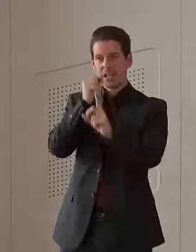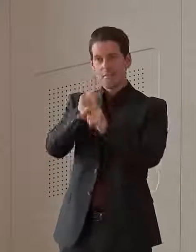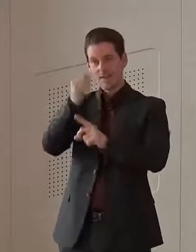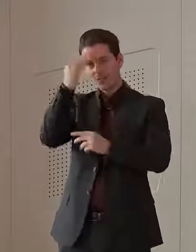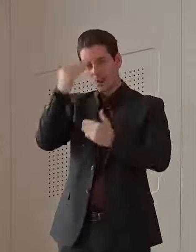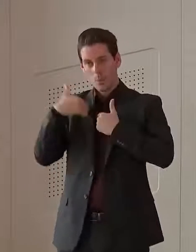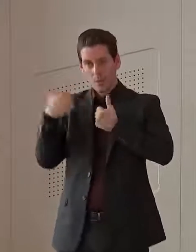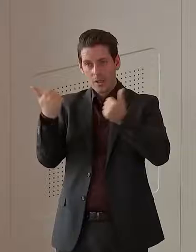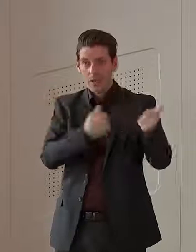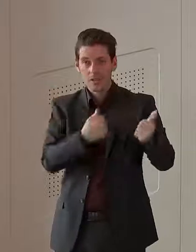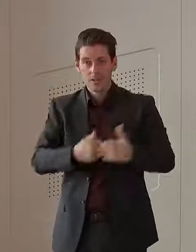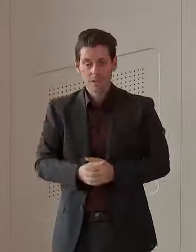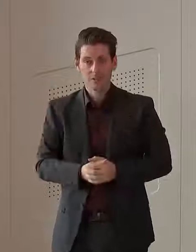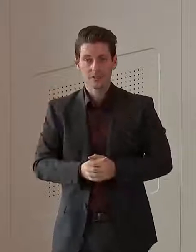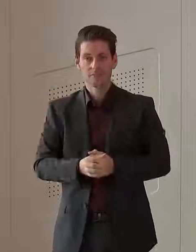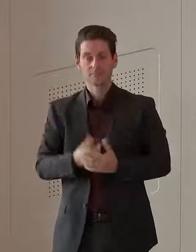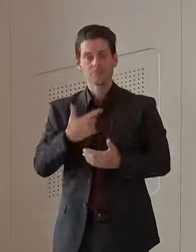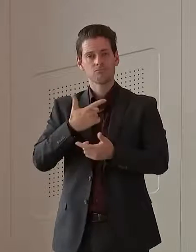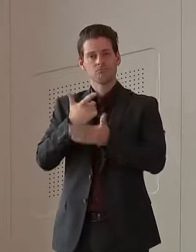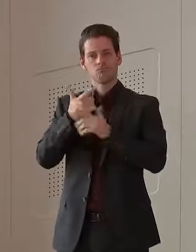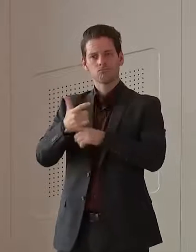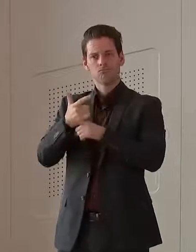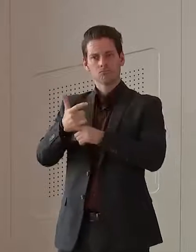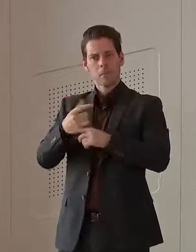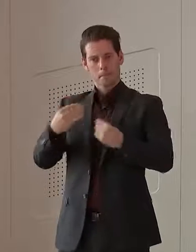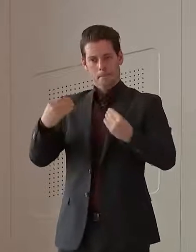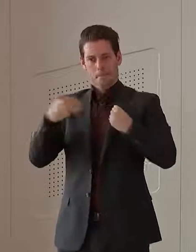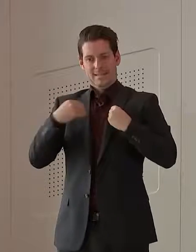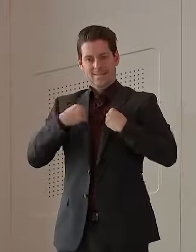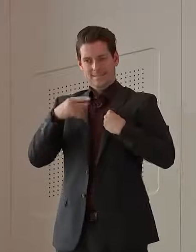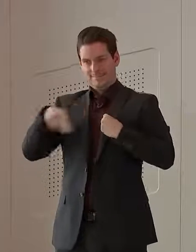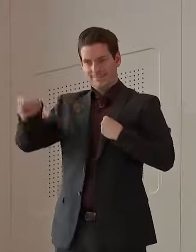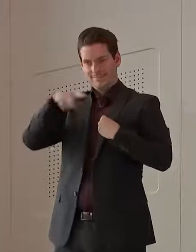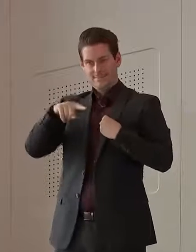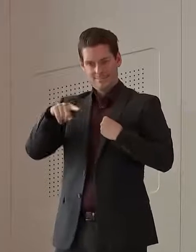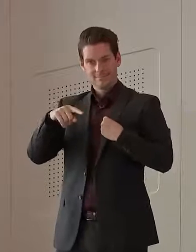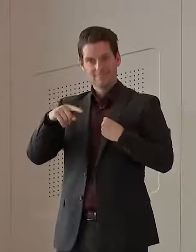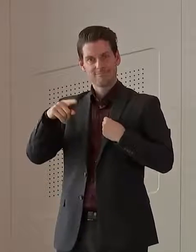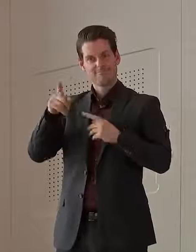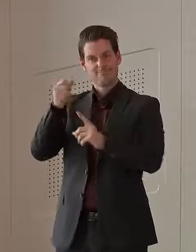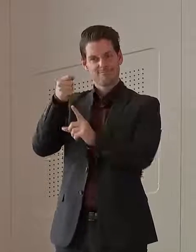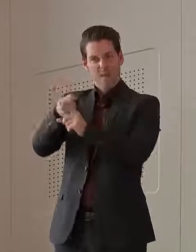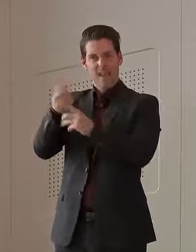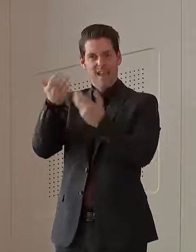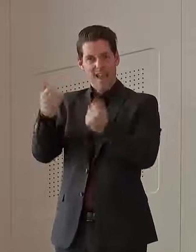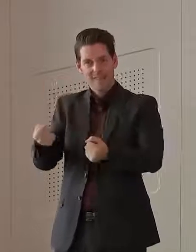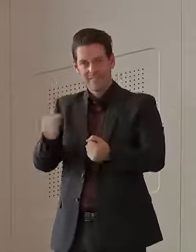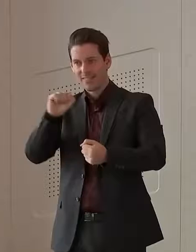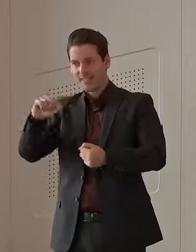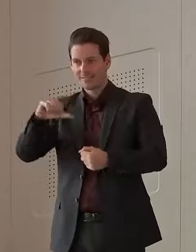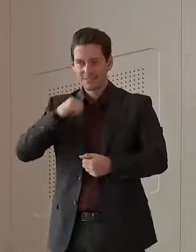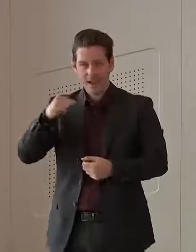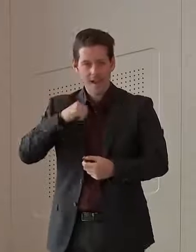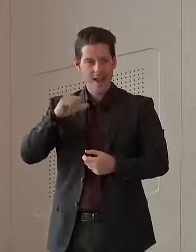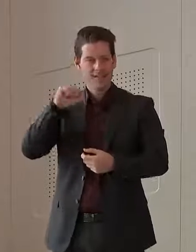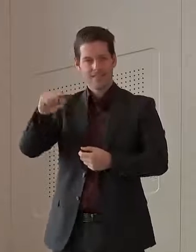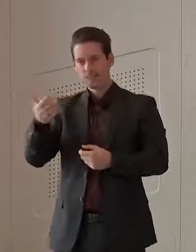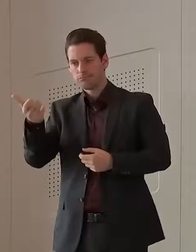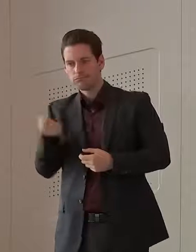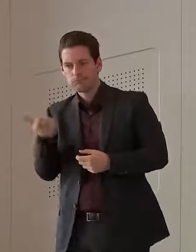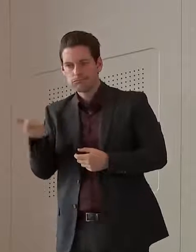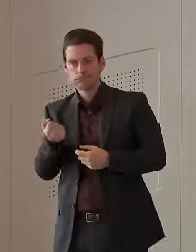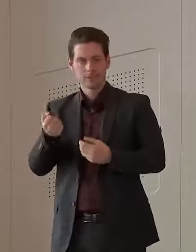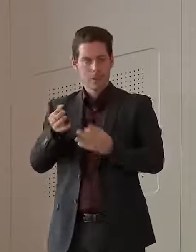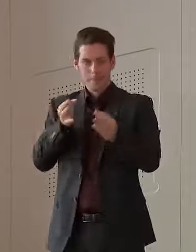mental health. I've spoken to small business owners at length as well. I understand what that does for their staff, for their turnovers, for their